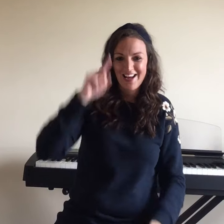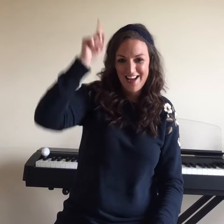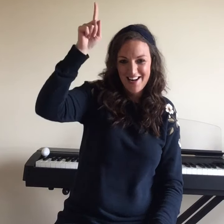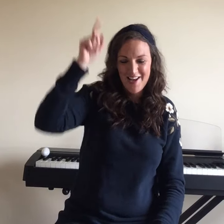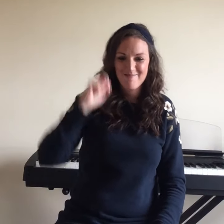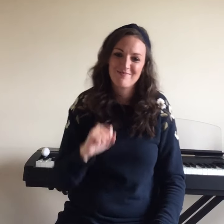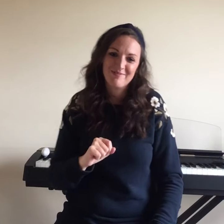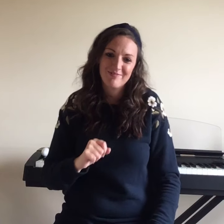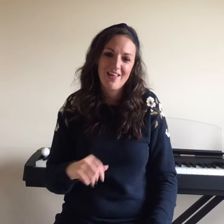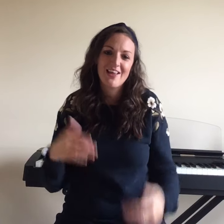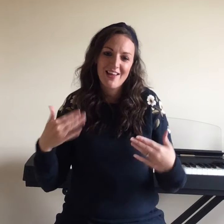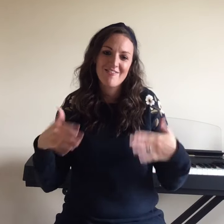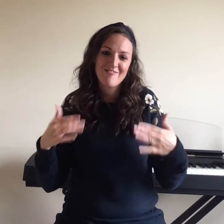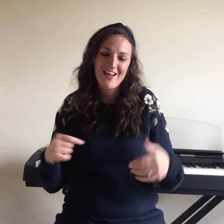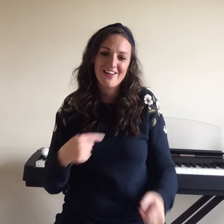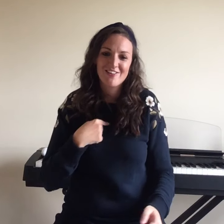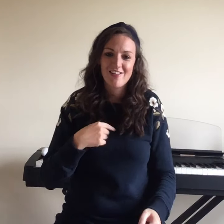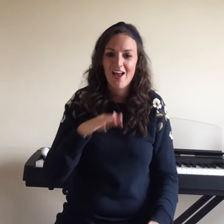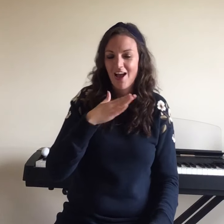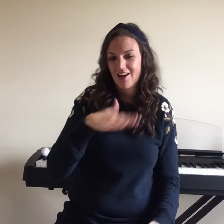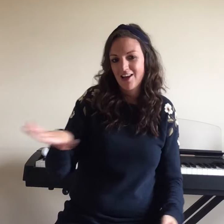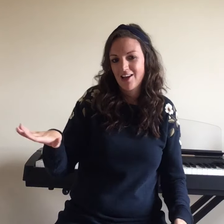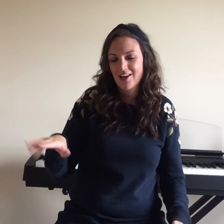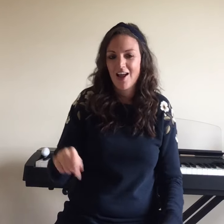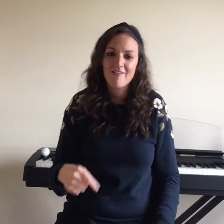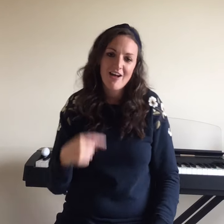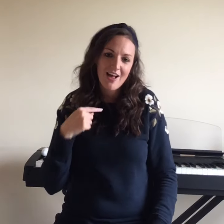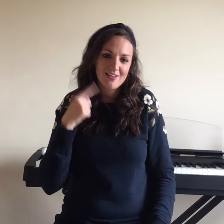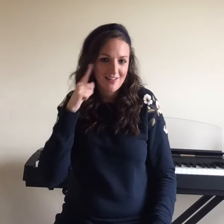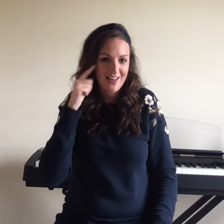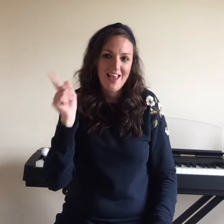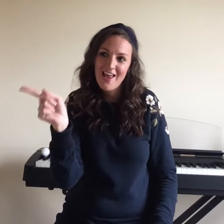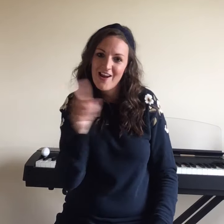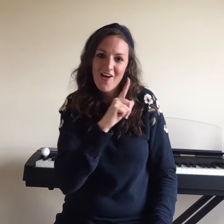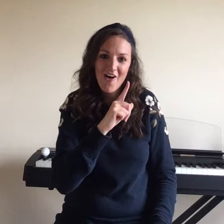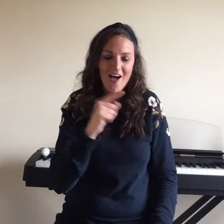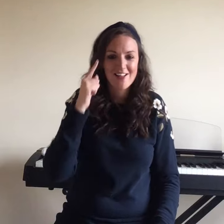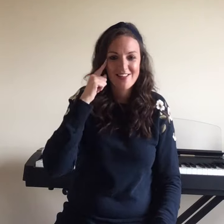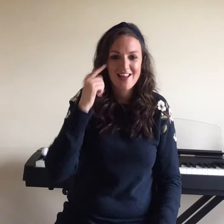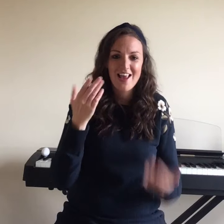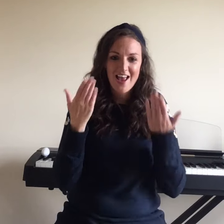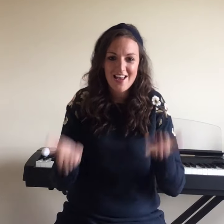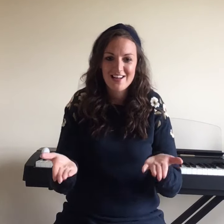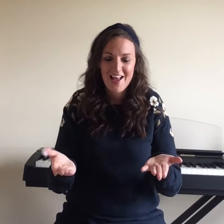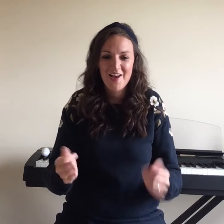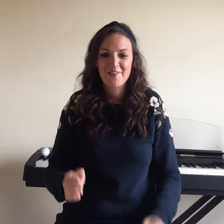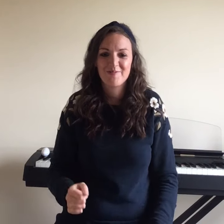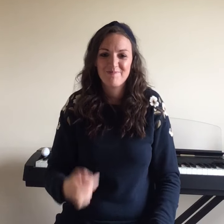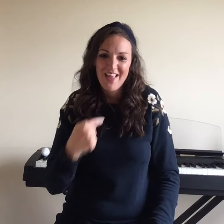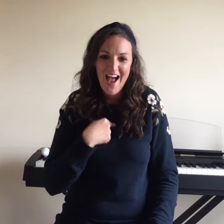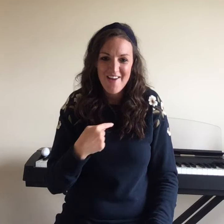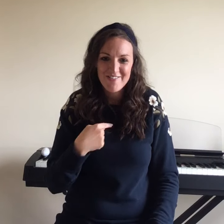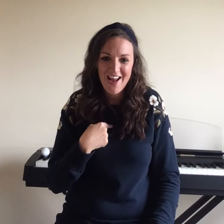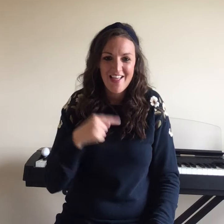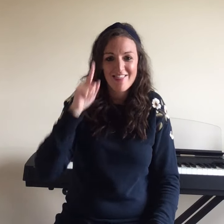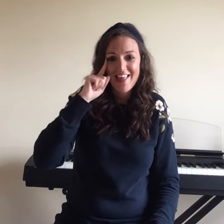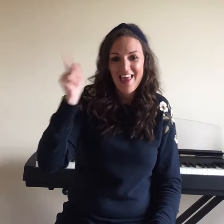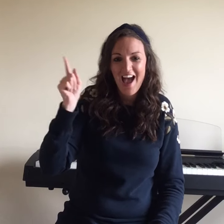got up Get ready, cause I've enough I see it all, I see it now I got the